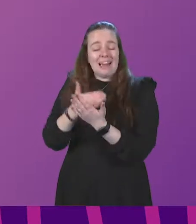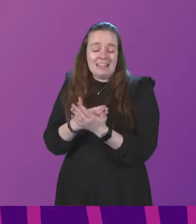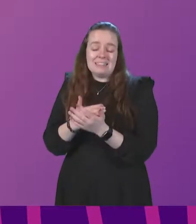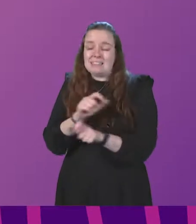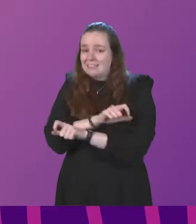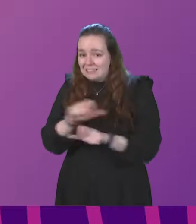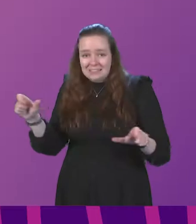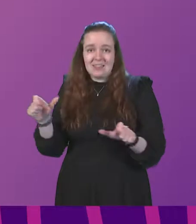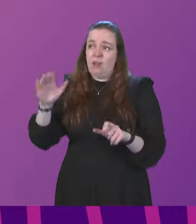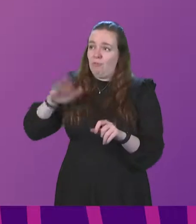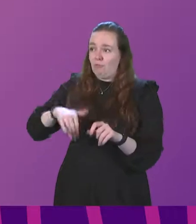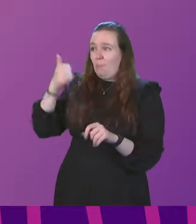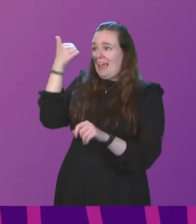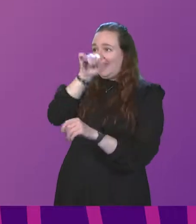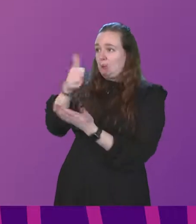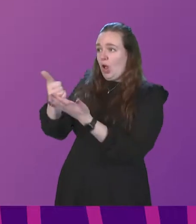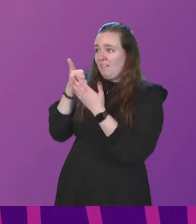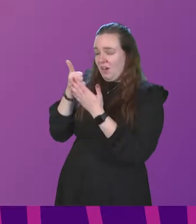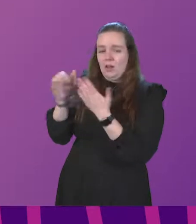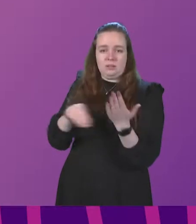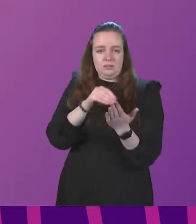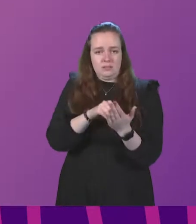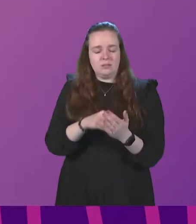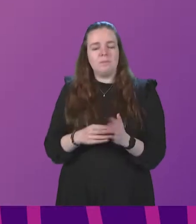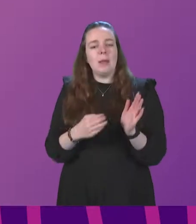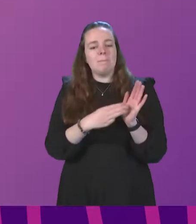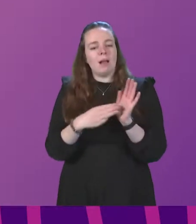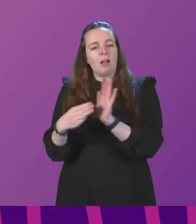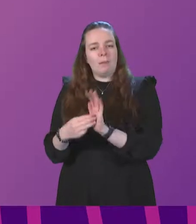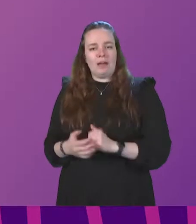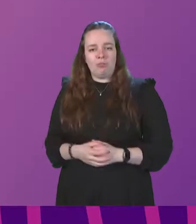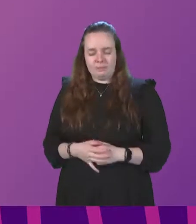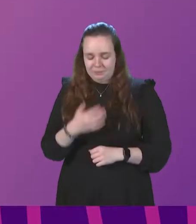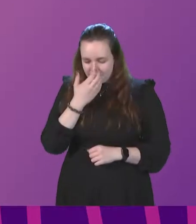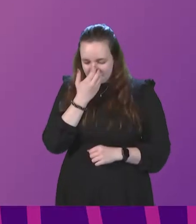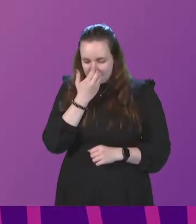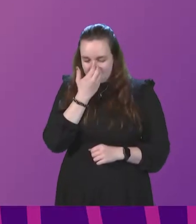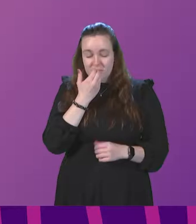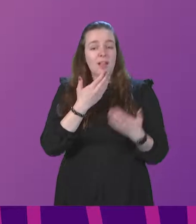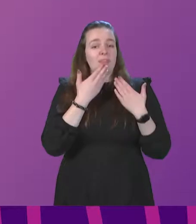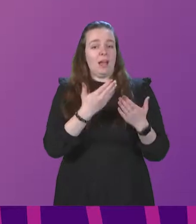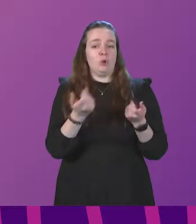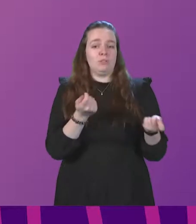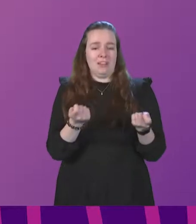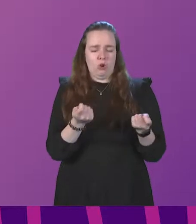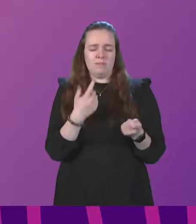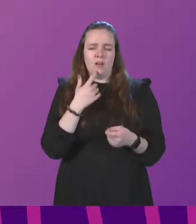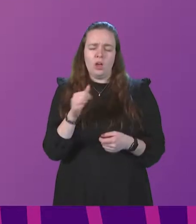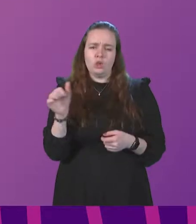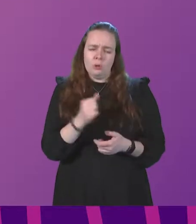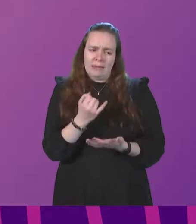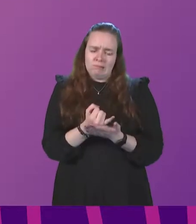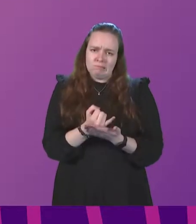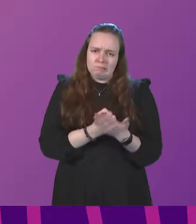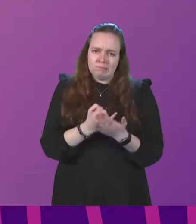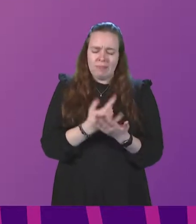continues to be informed by expert advice. Michael Marrow. Thank you, President. It should be a matter of considerable regret that